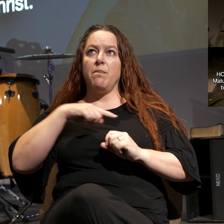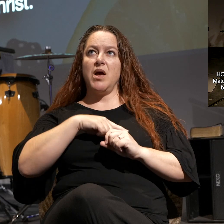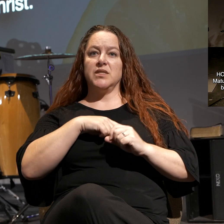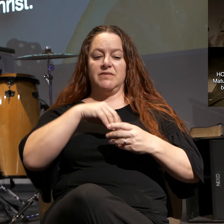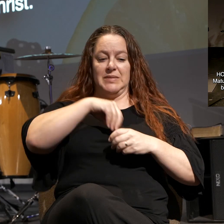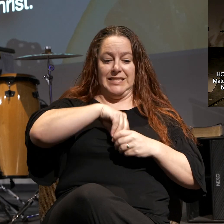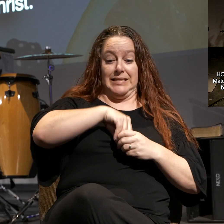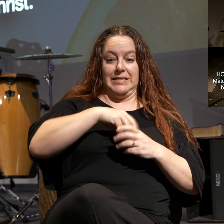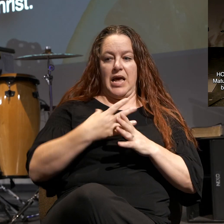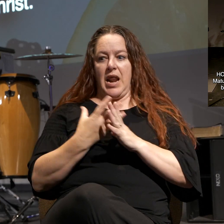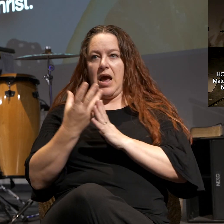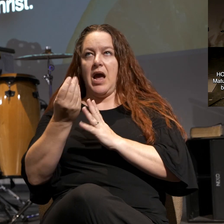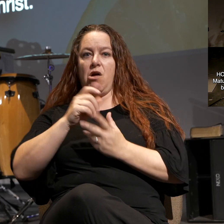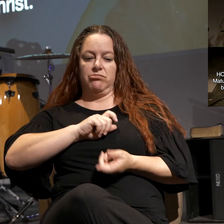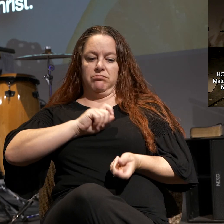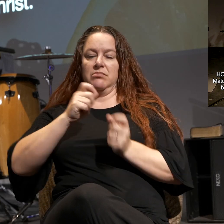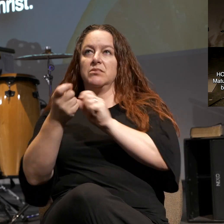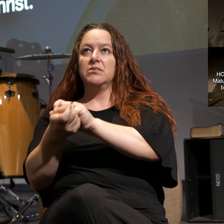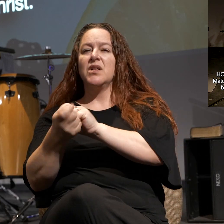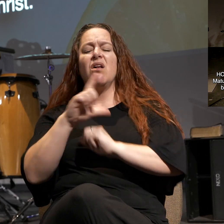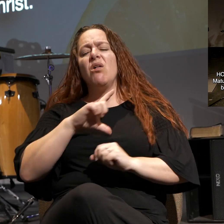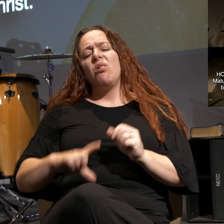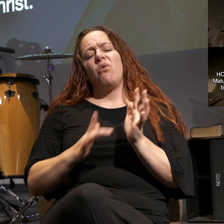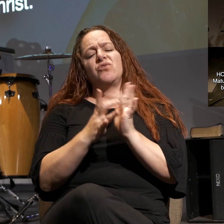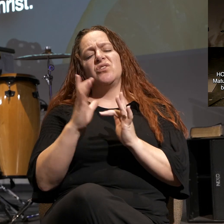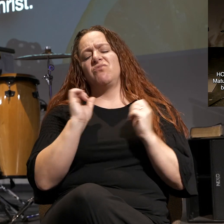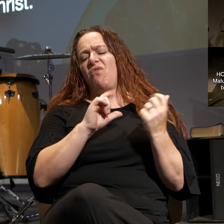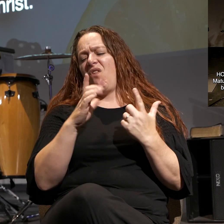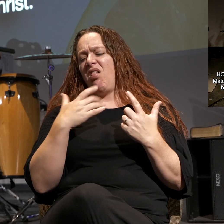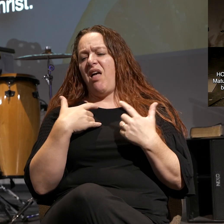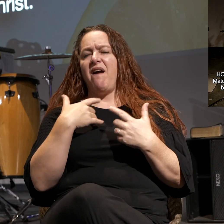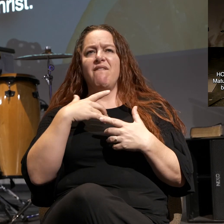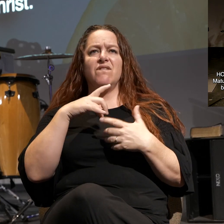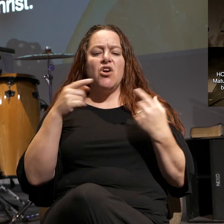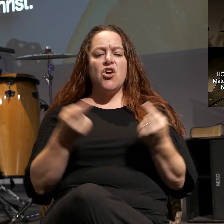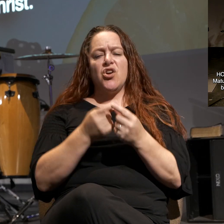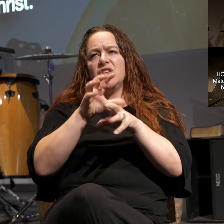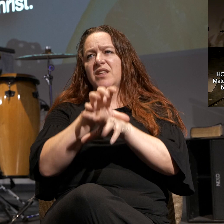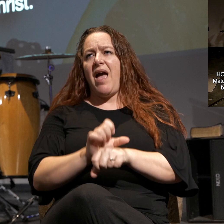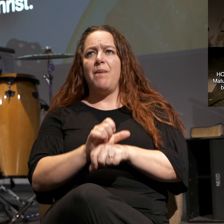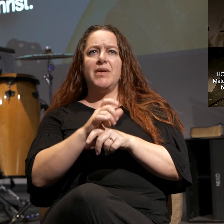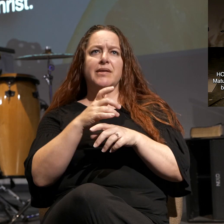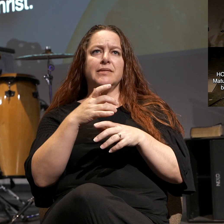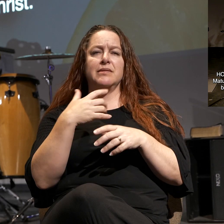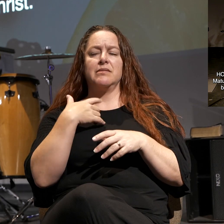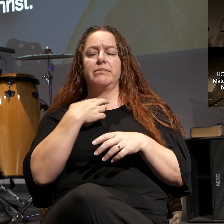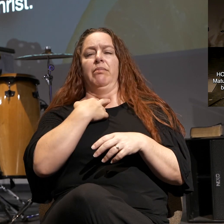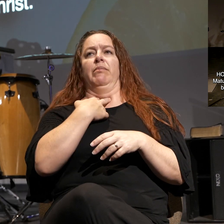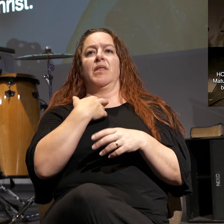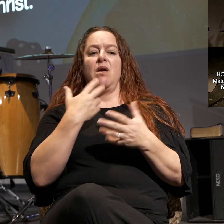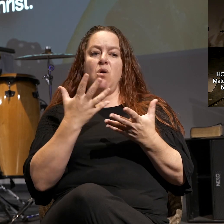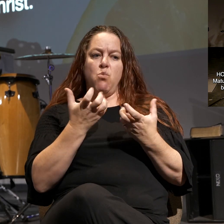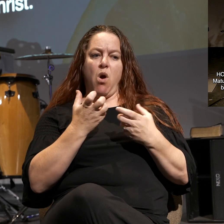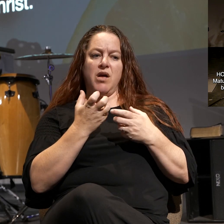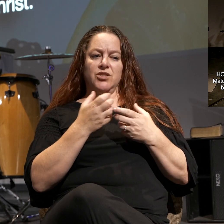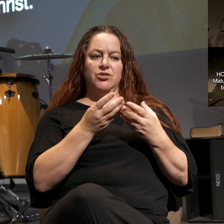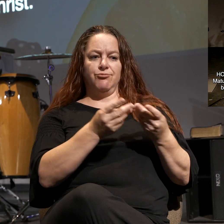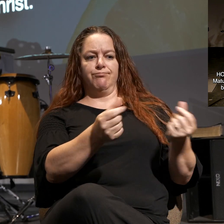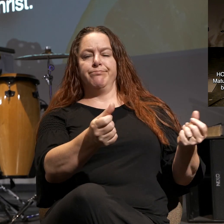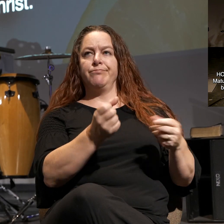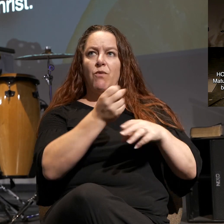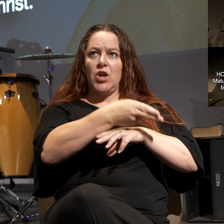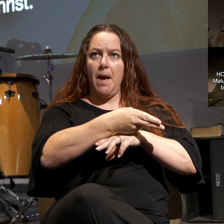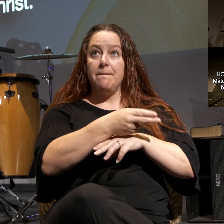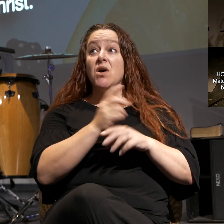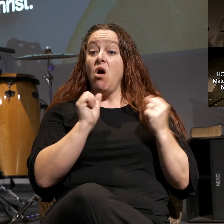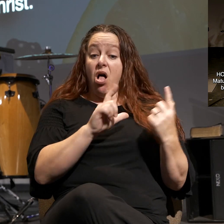the inside out. Lord Jesus, we all have hurts and habits and hang-ups we would like to overcome. And all of us